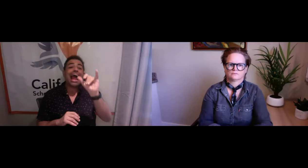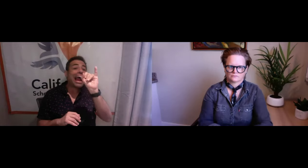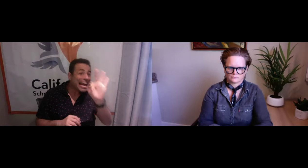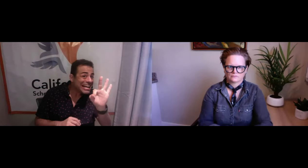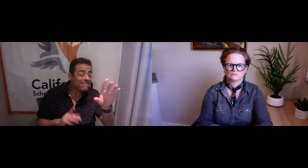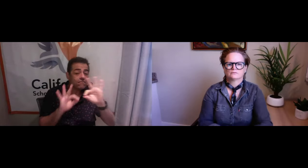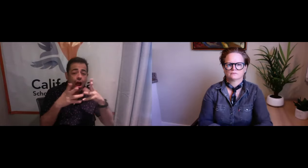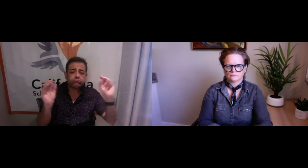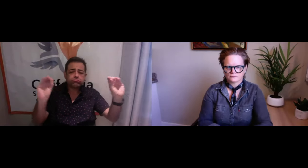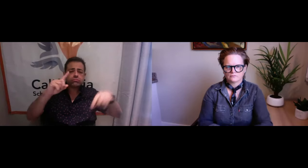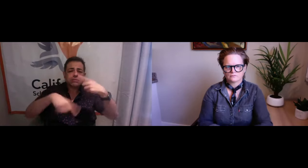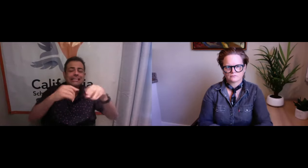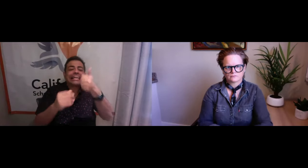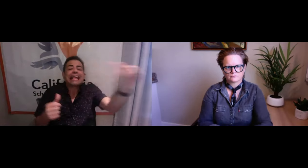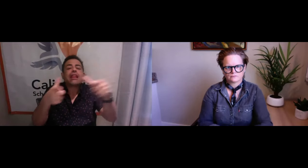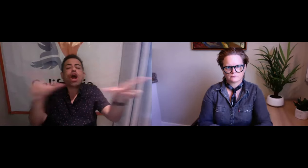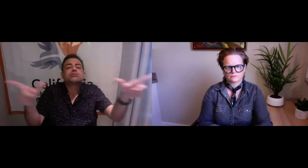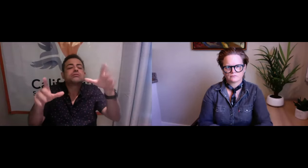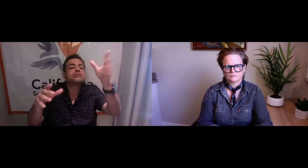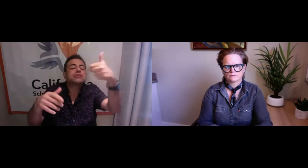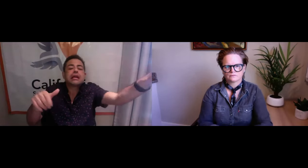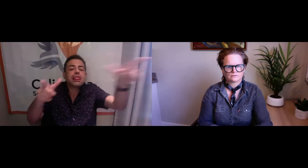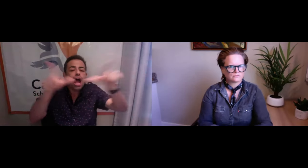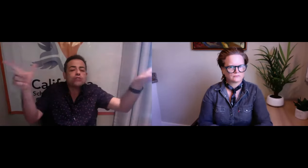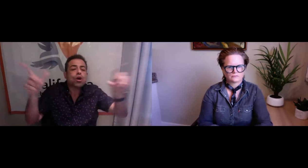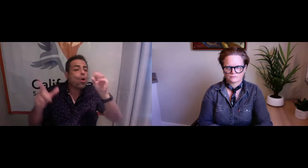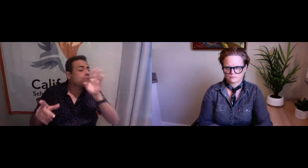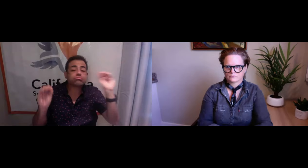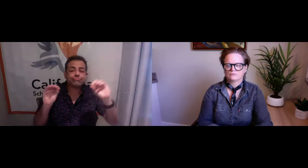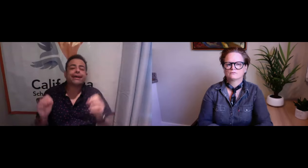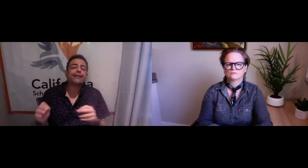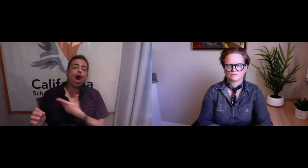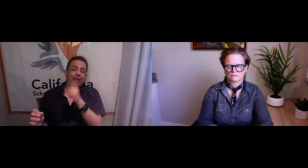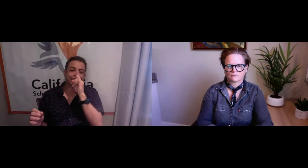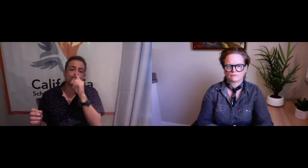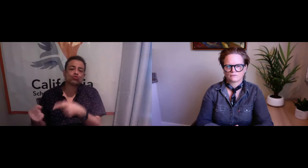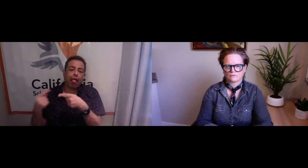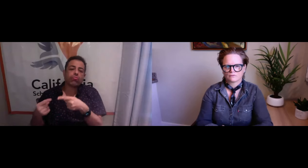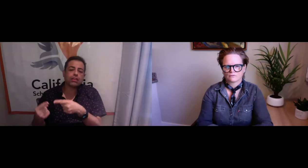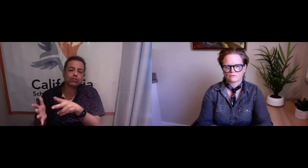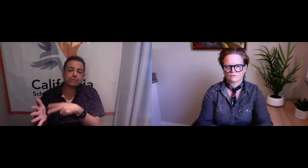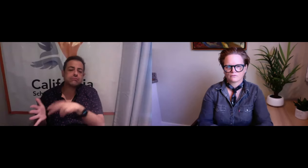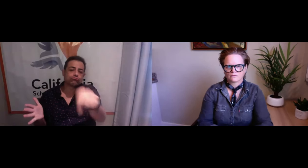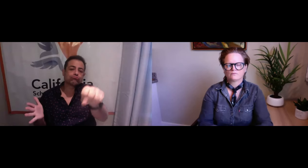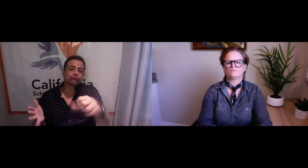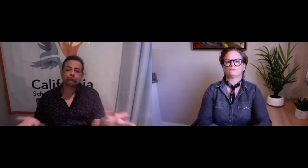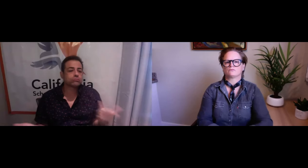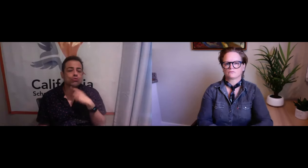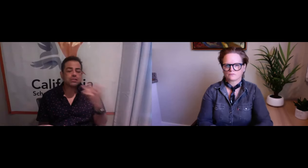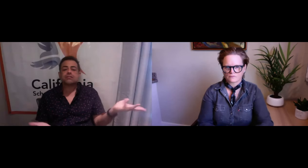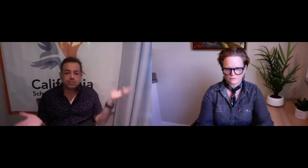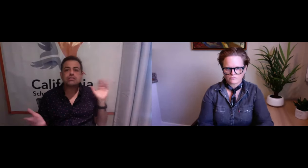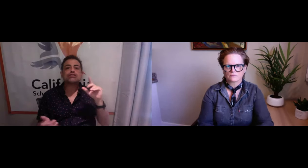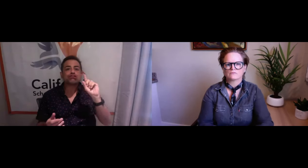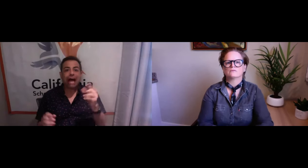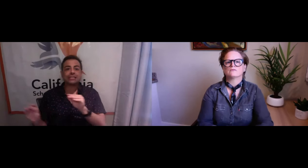Whatever it is, just go for it, you know. And if the family signs really in any language or speaks any language, you